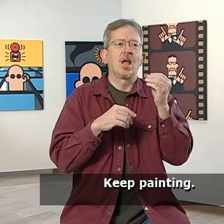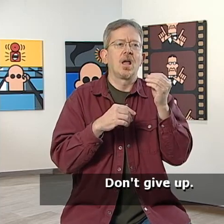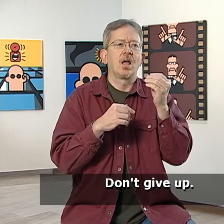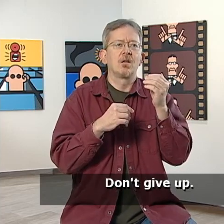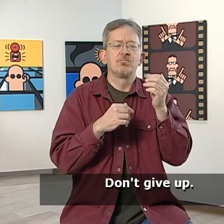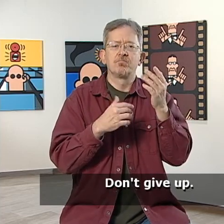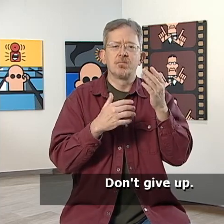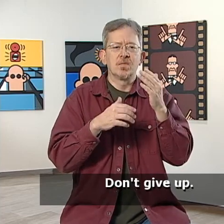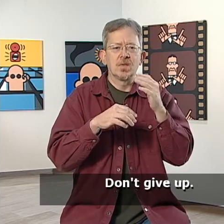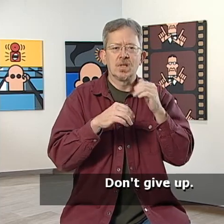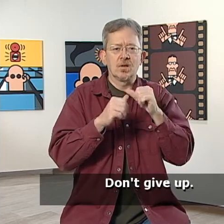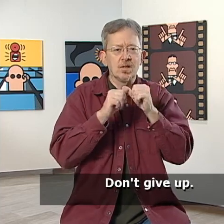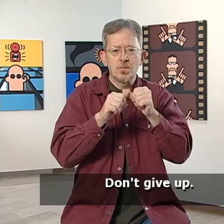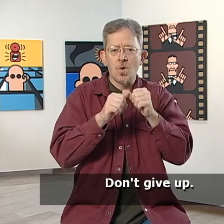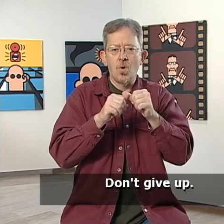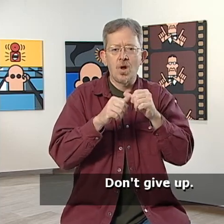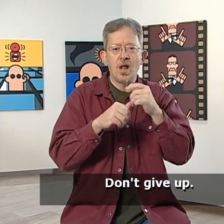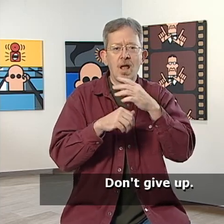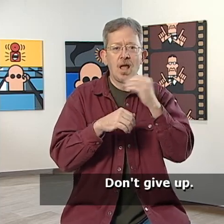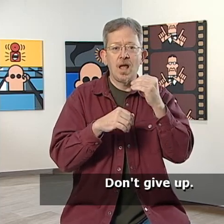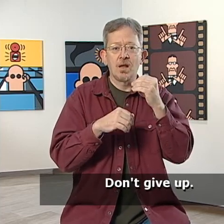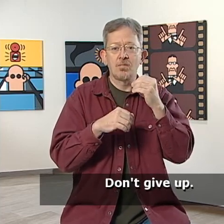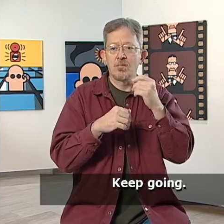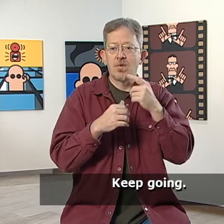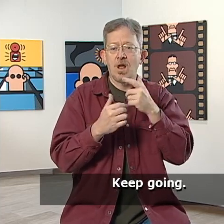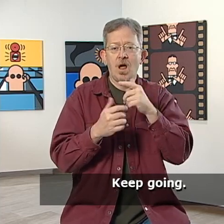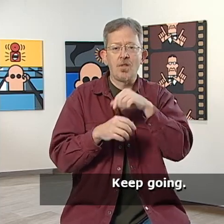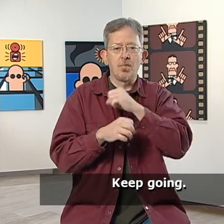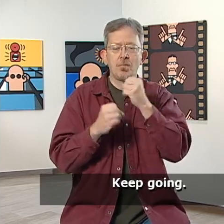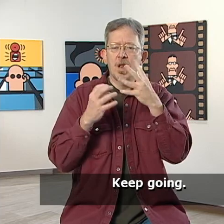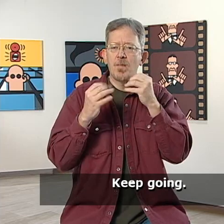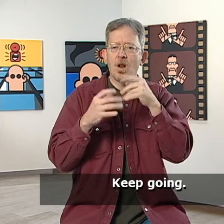Don't give up. Keep going.